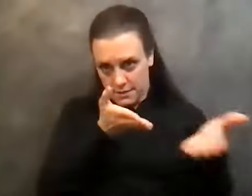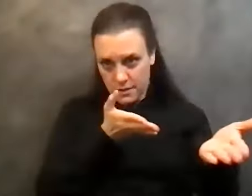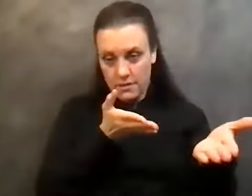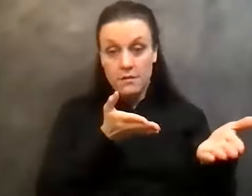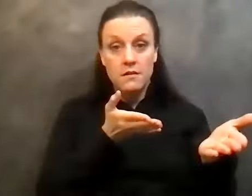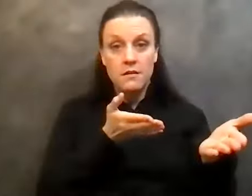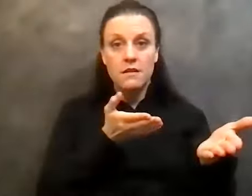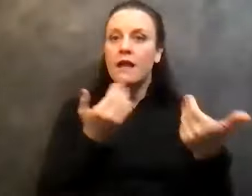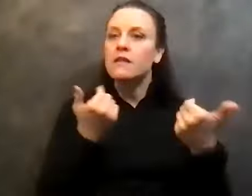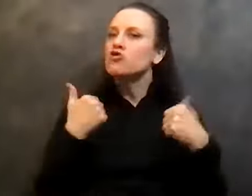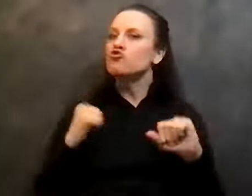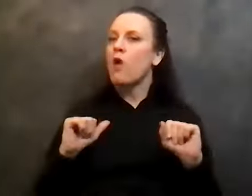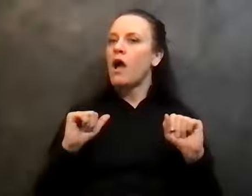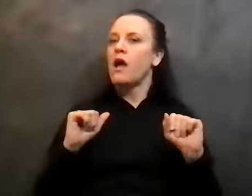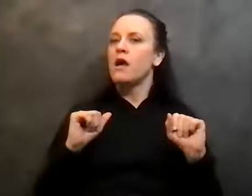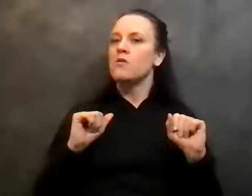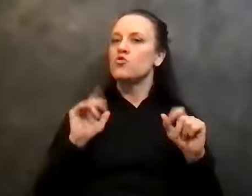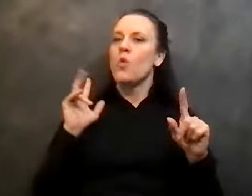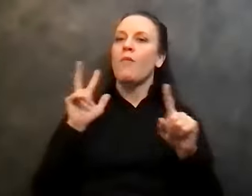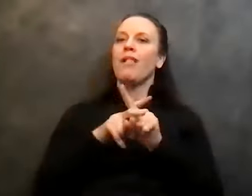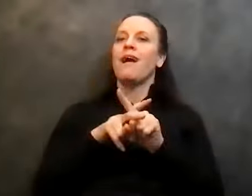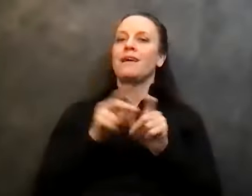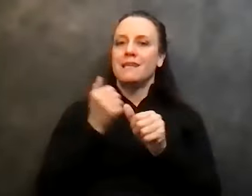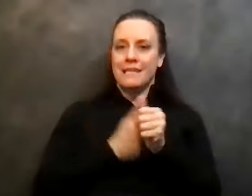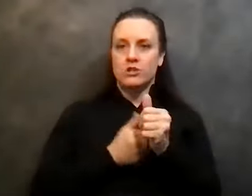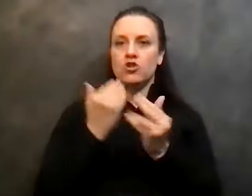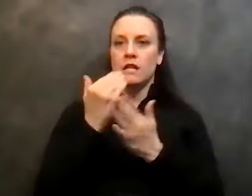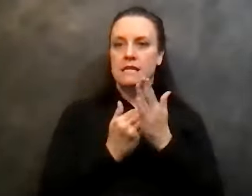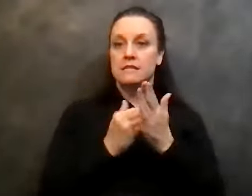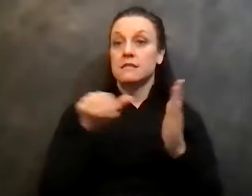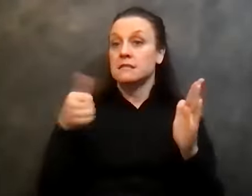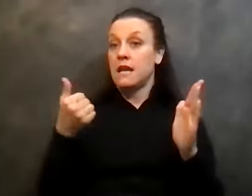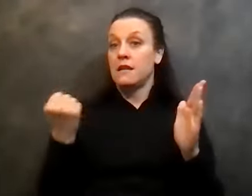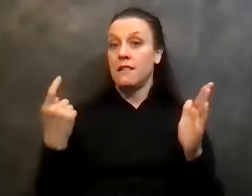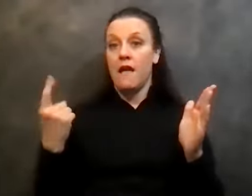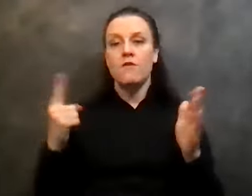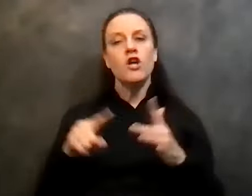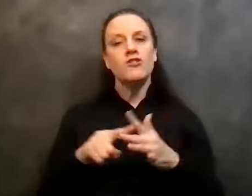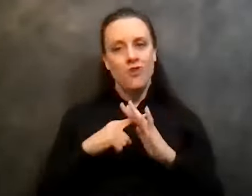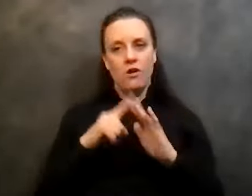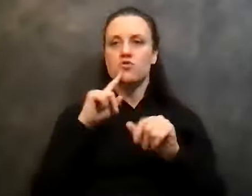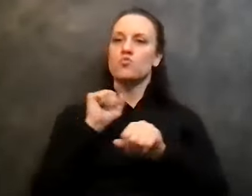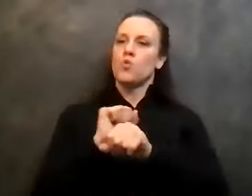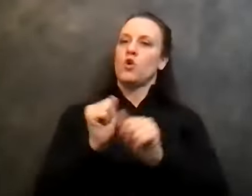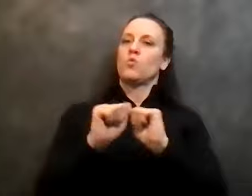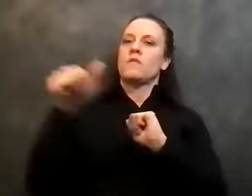tried to apply the lessons in steps 10 and 11 and started to work with other alcoholics.